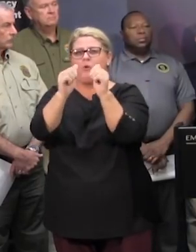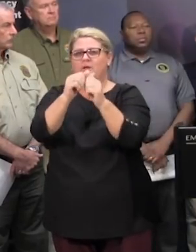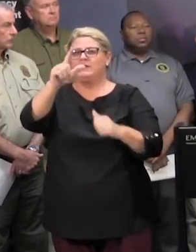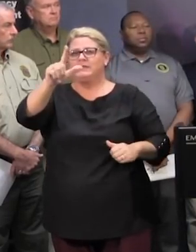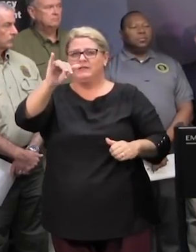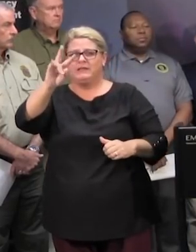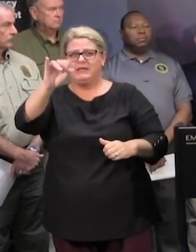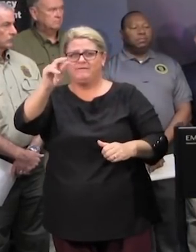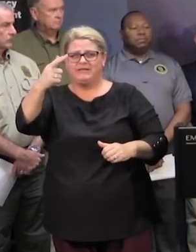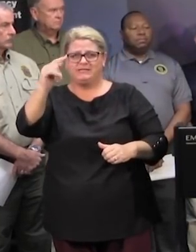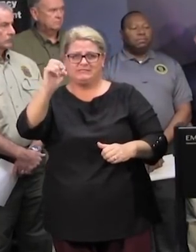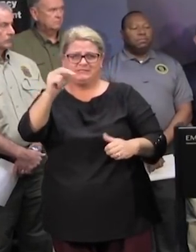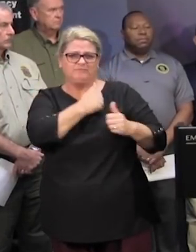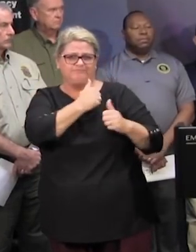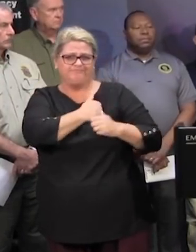livingston